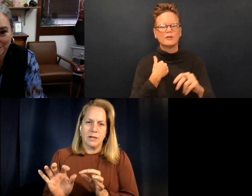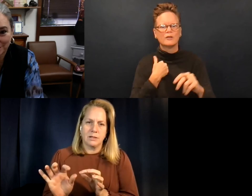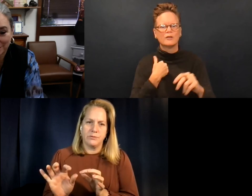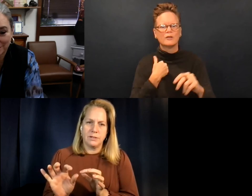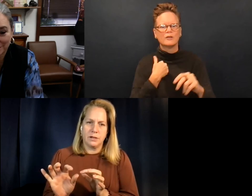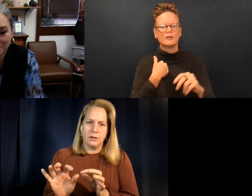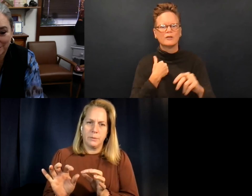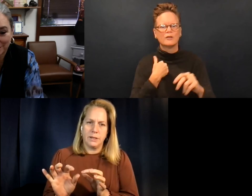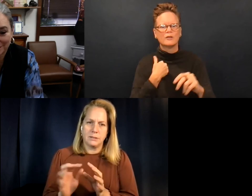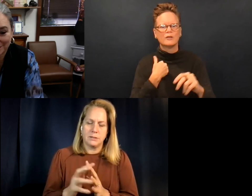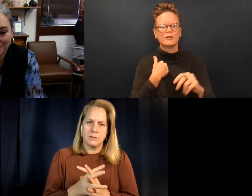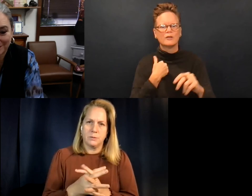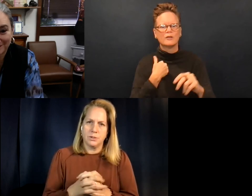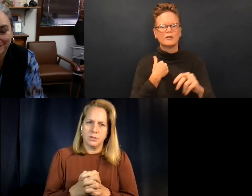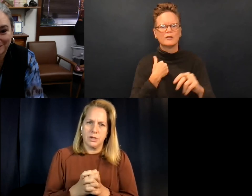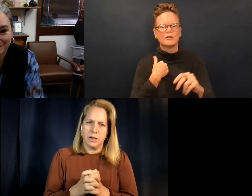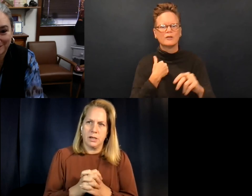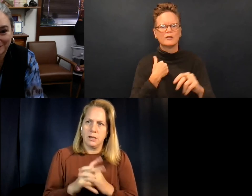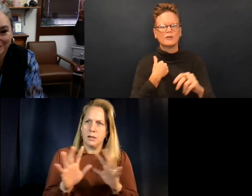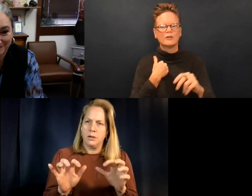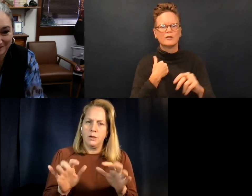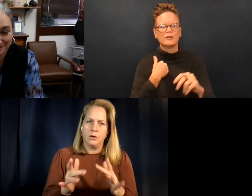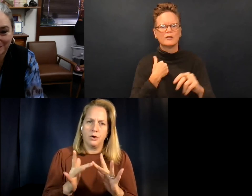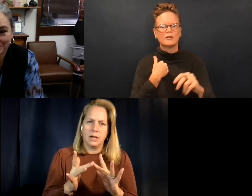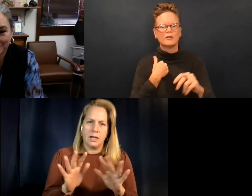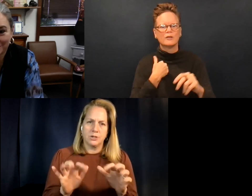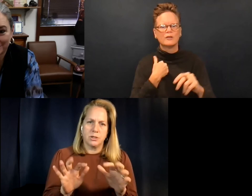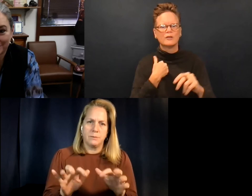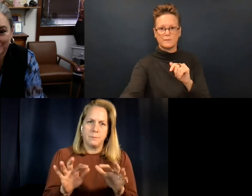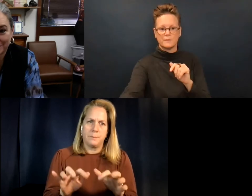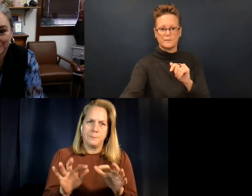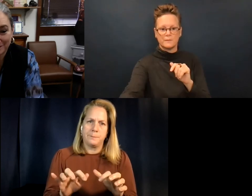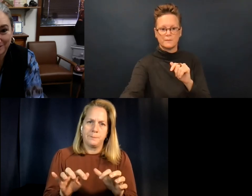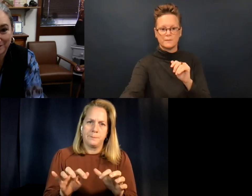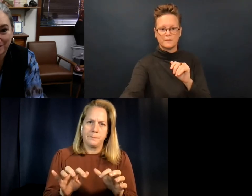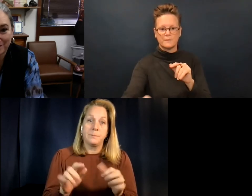And Jack is freezing a little bit. So we're just checking her connection.